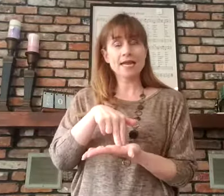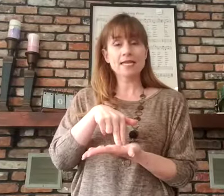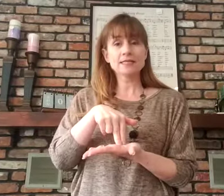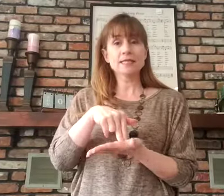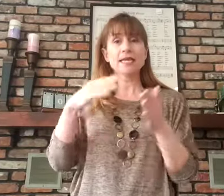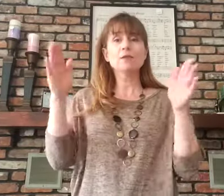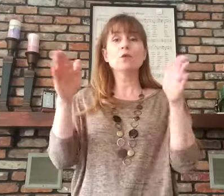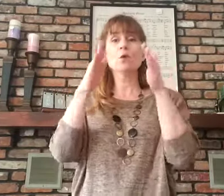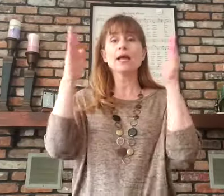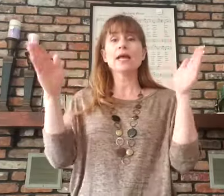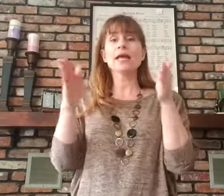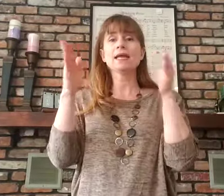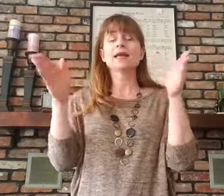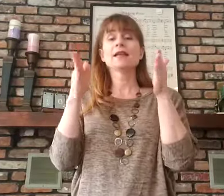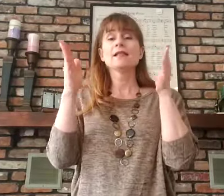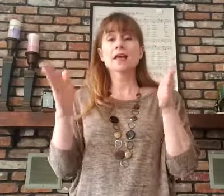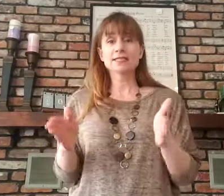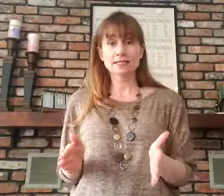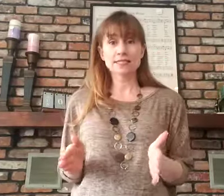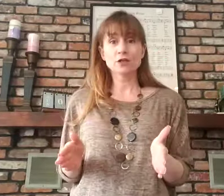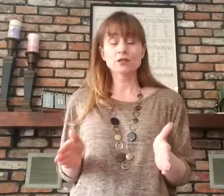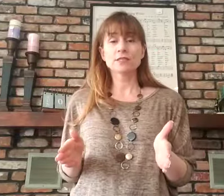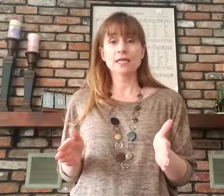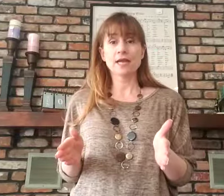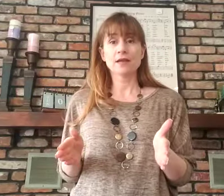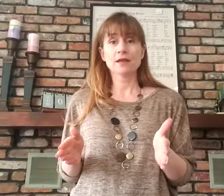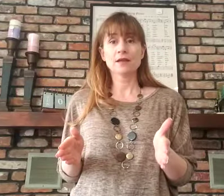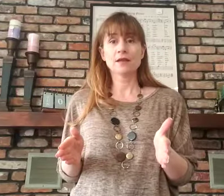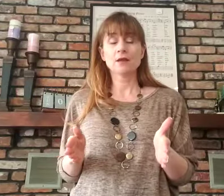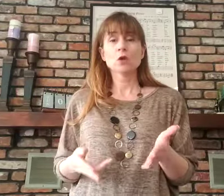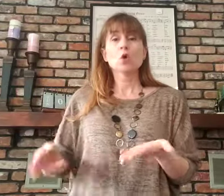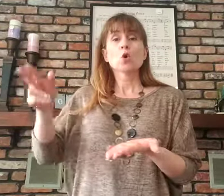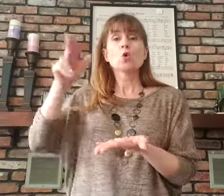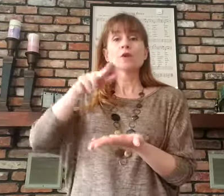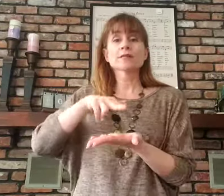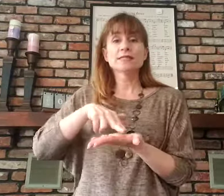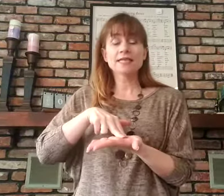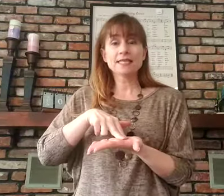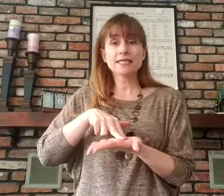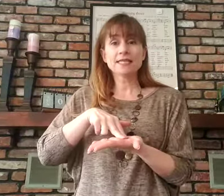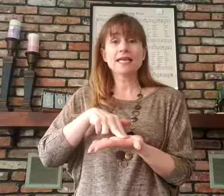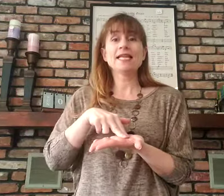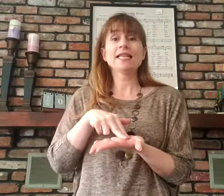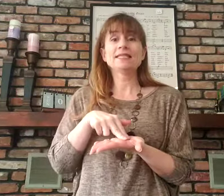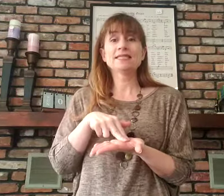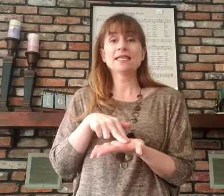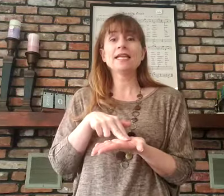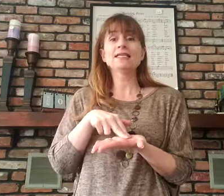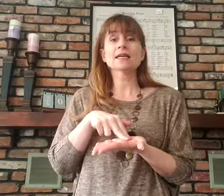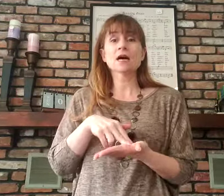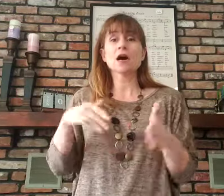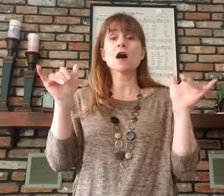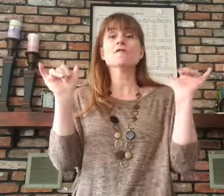in the way that sinners take, or sit in the seat of